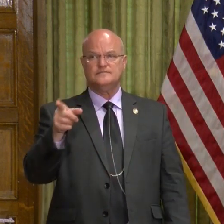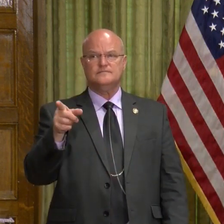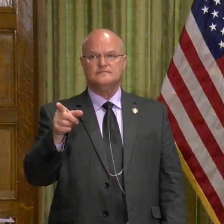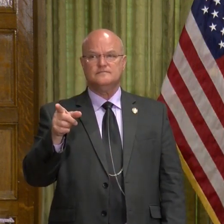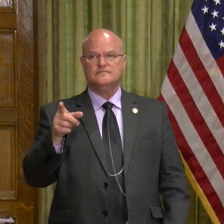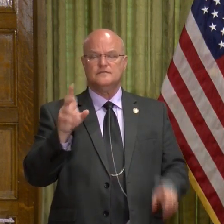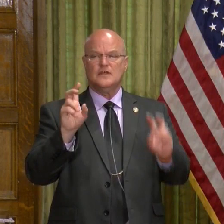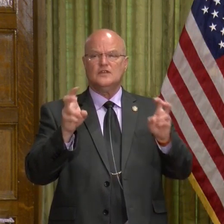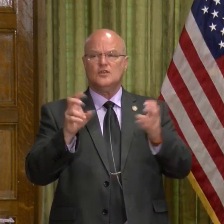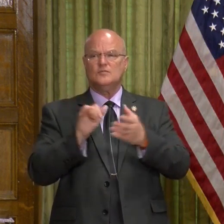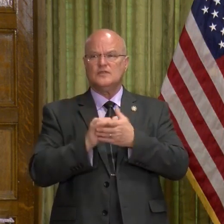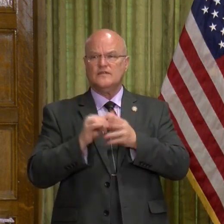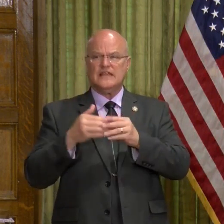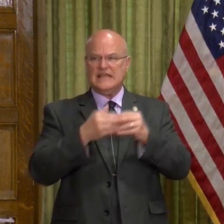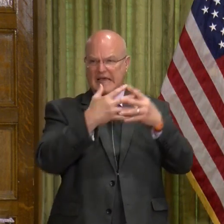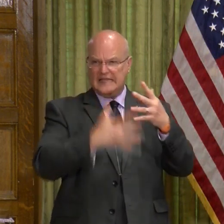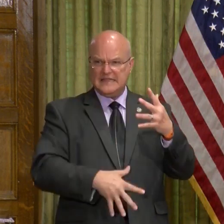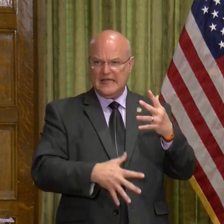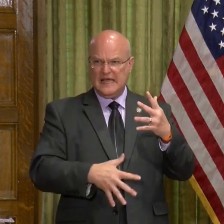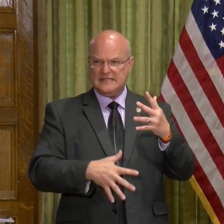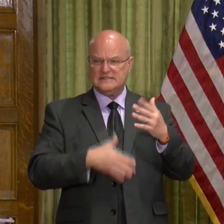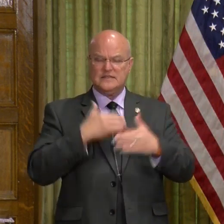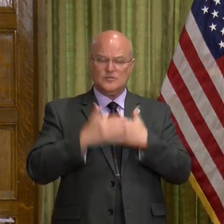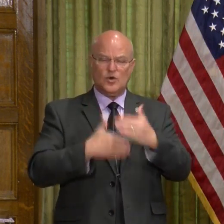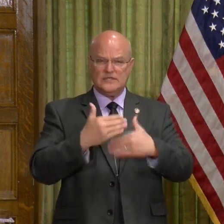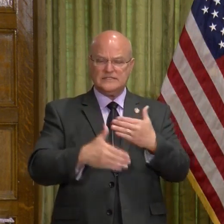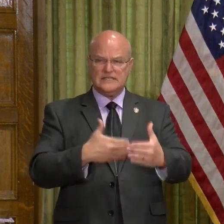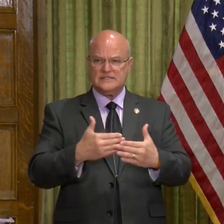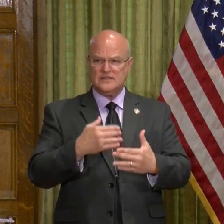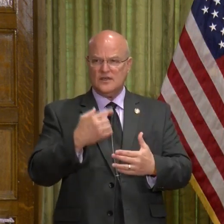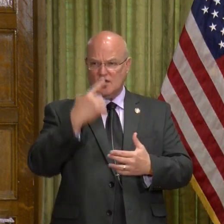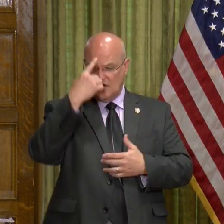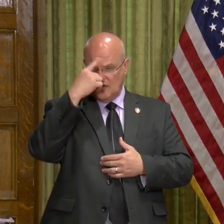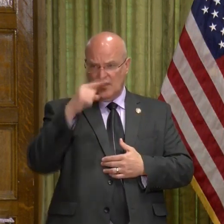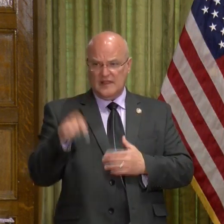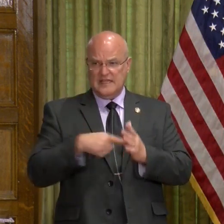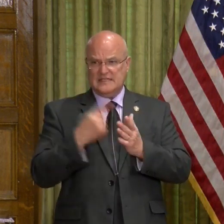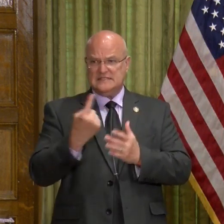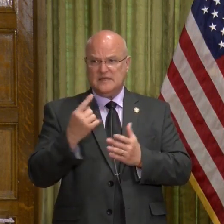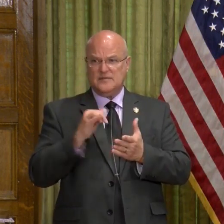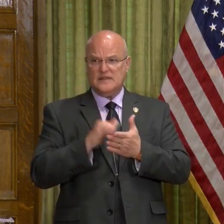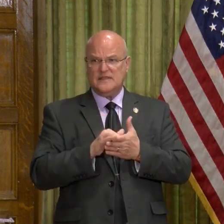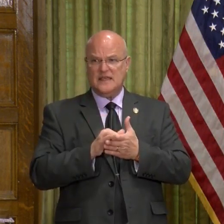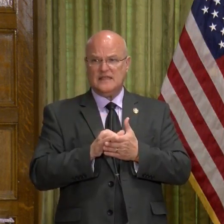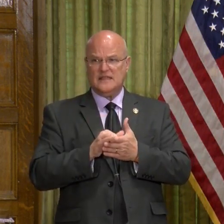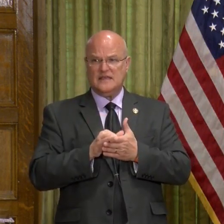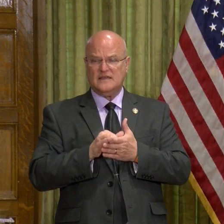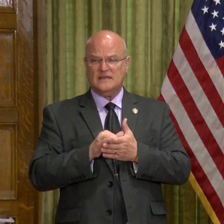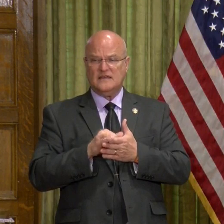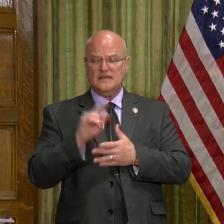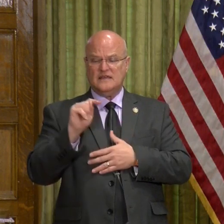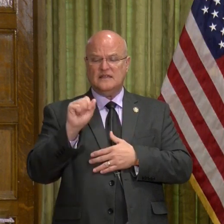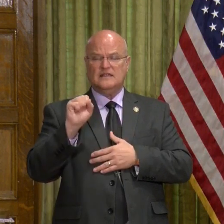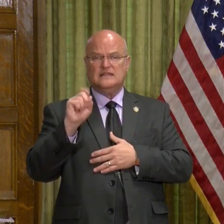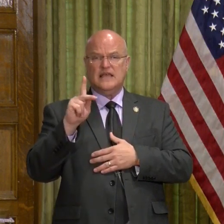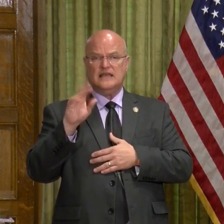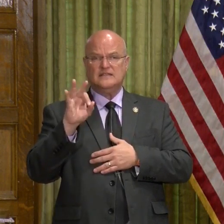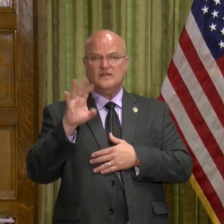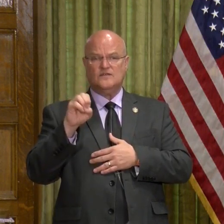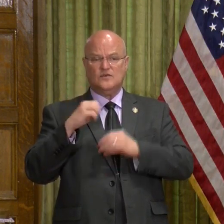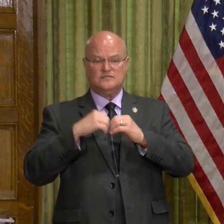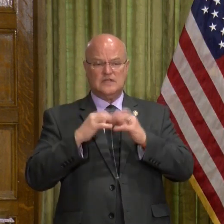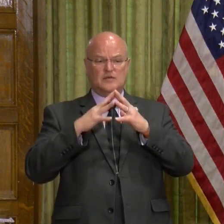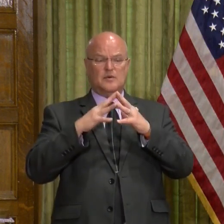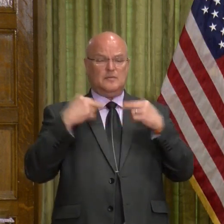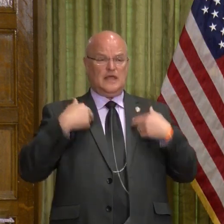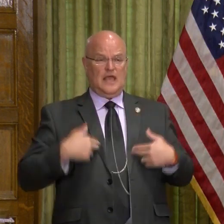In terms of the guidelines, just the process, were these something that the task force came up with, and then the health